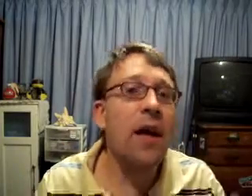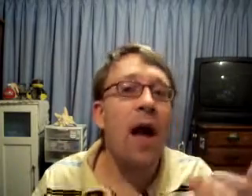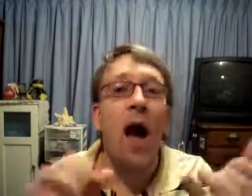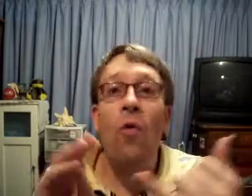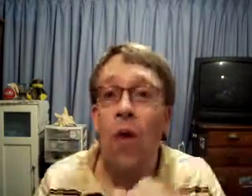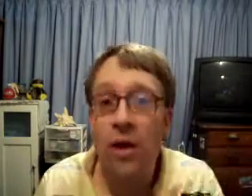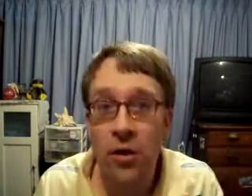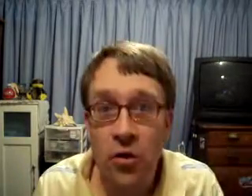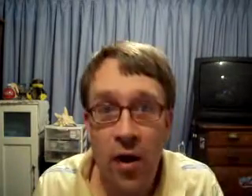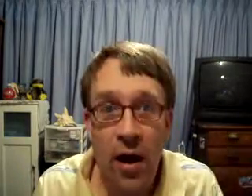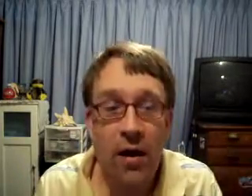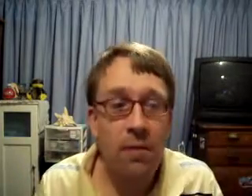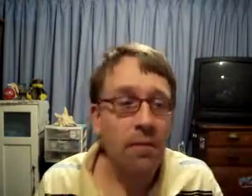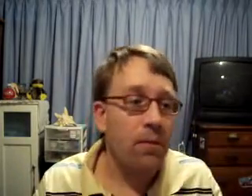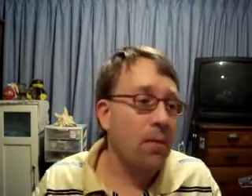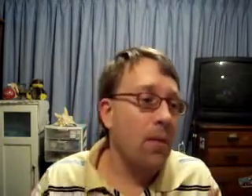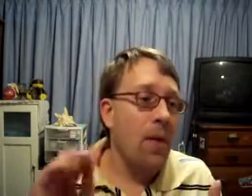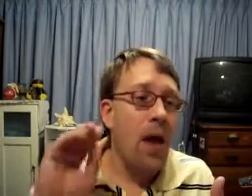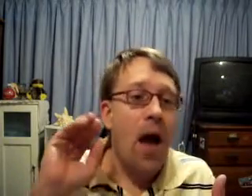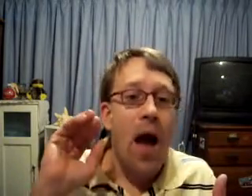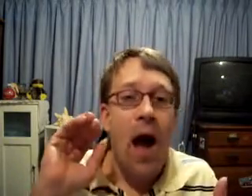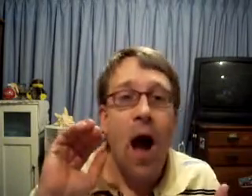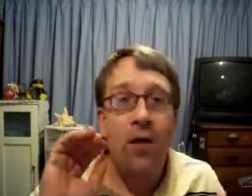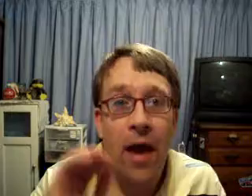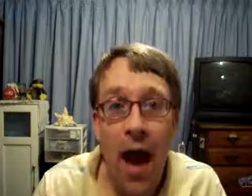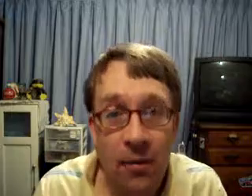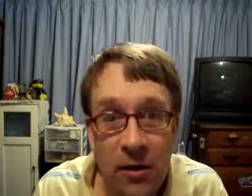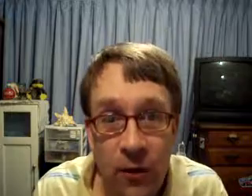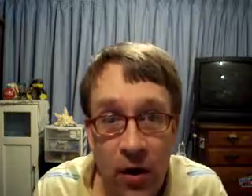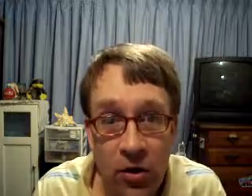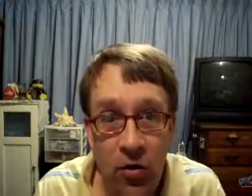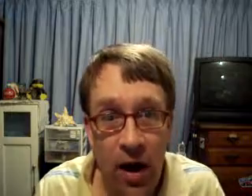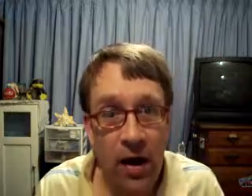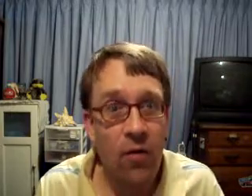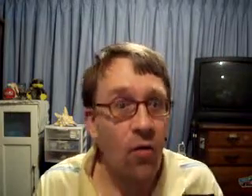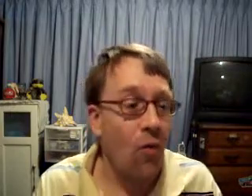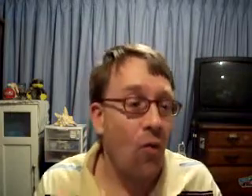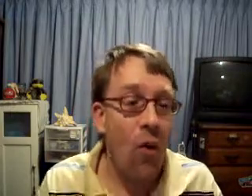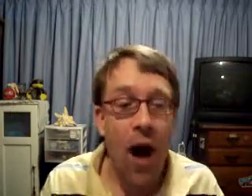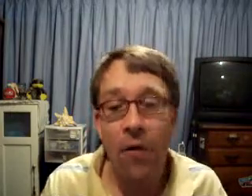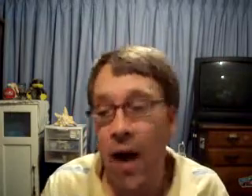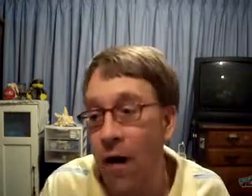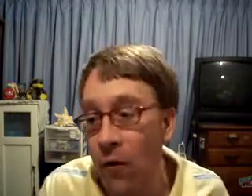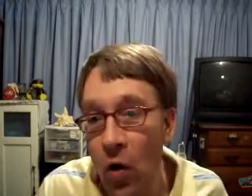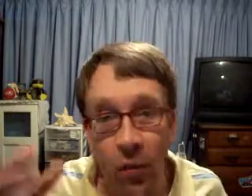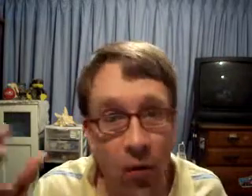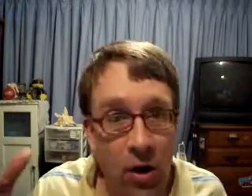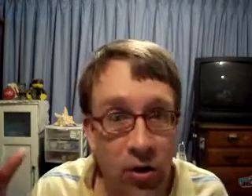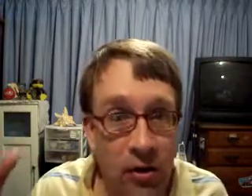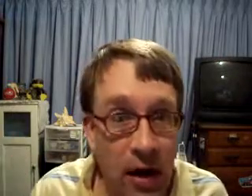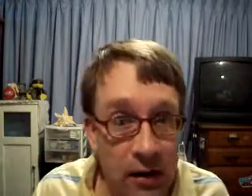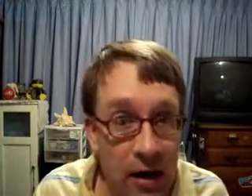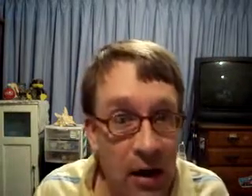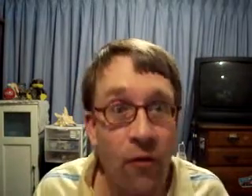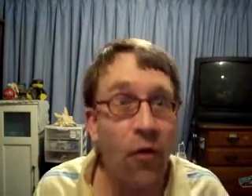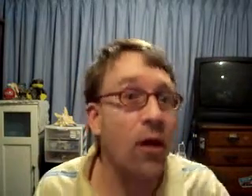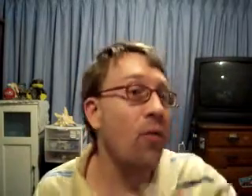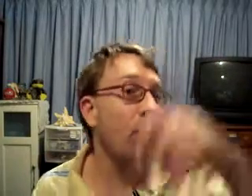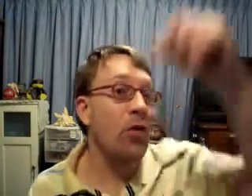see how wind is created, how the atmosphere is created, why we have lower pressures at sea level than we